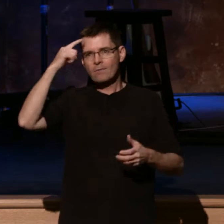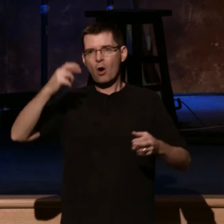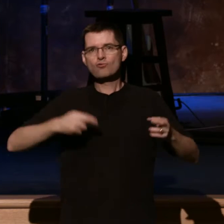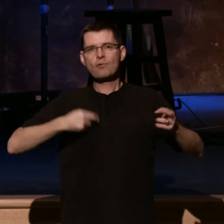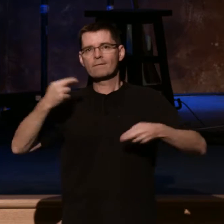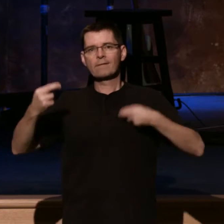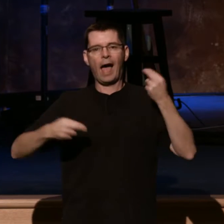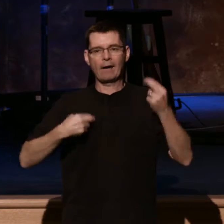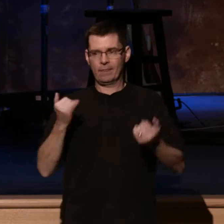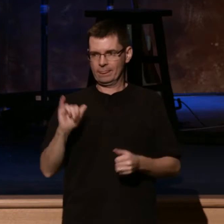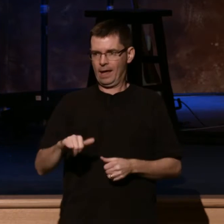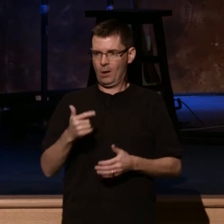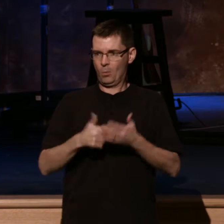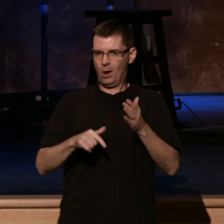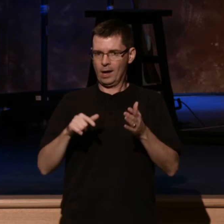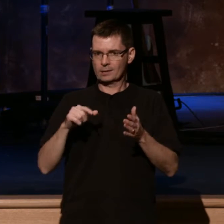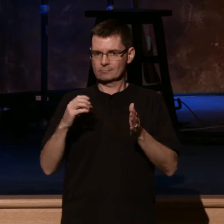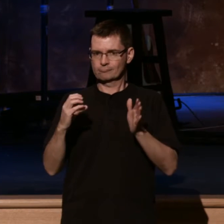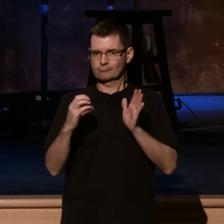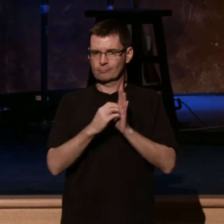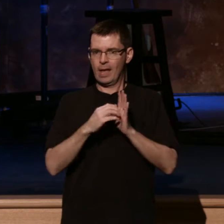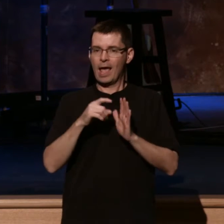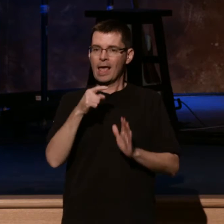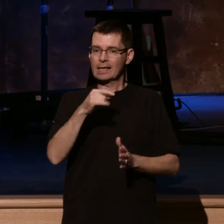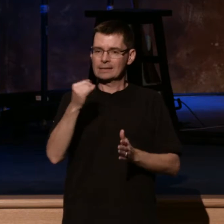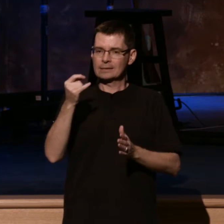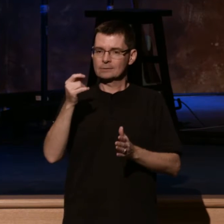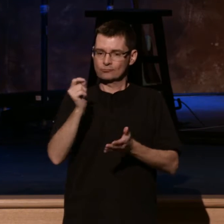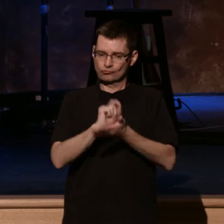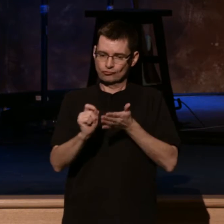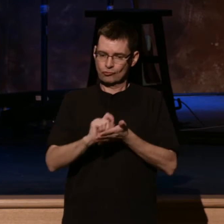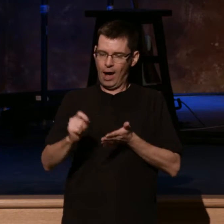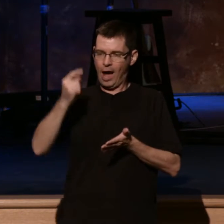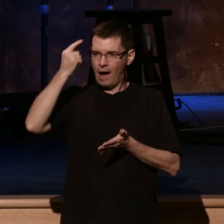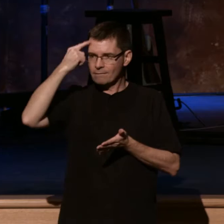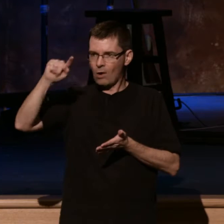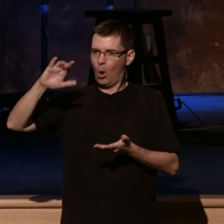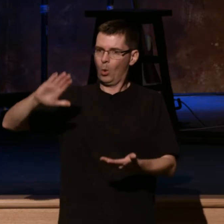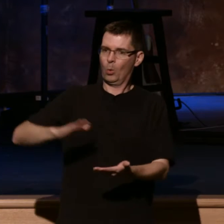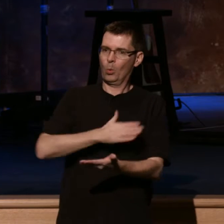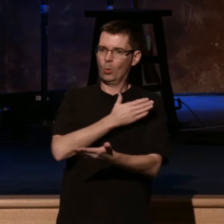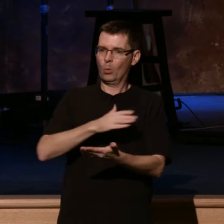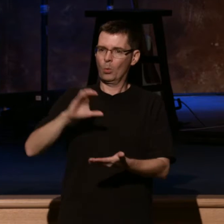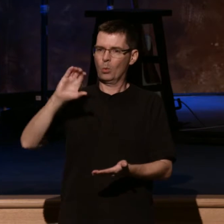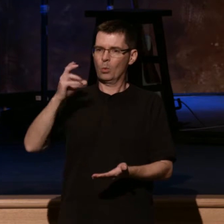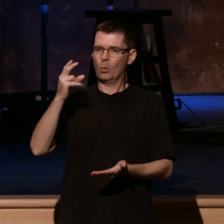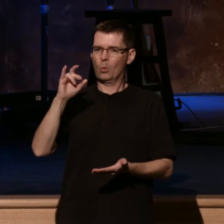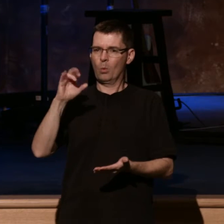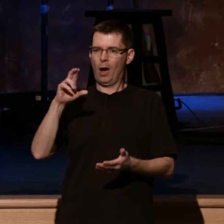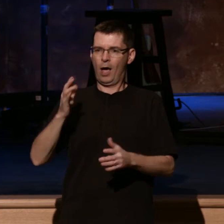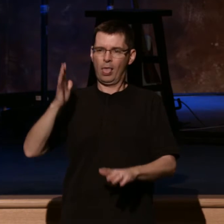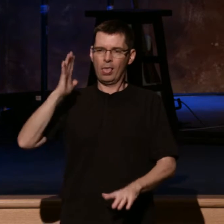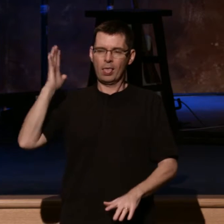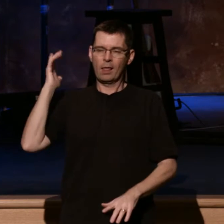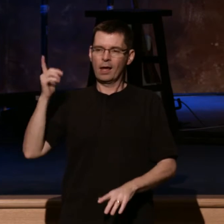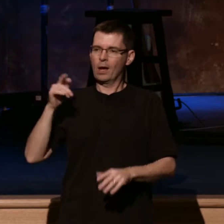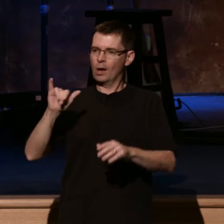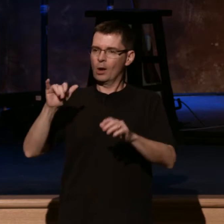It is designed for the choir master and it is a psalm from the sons of Korah. They were the worship leaders. So I would